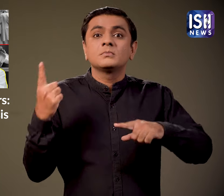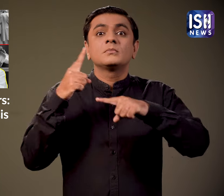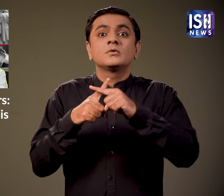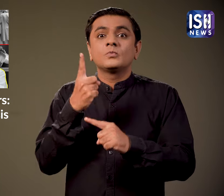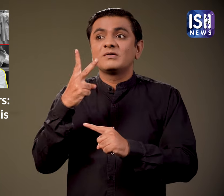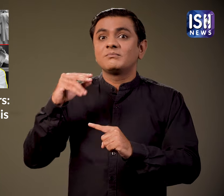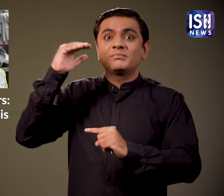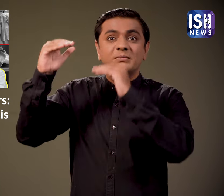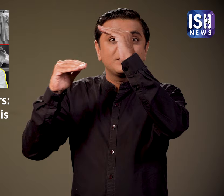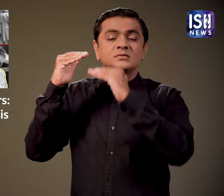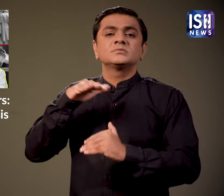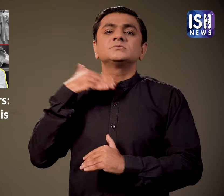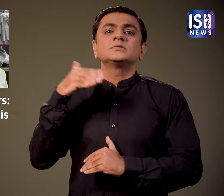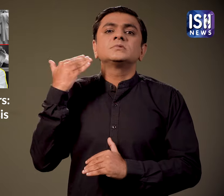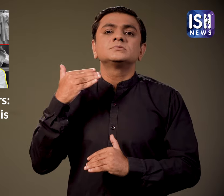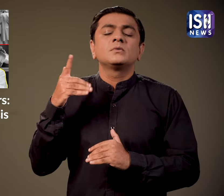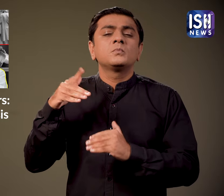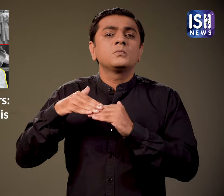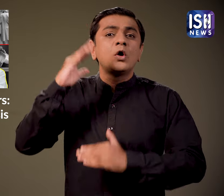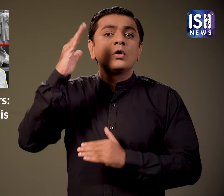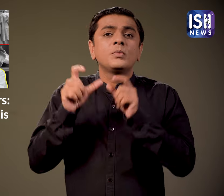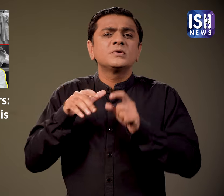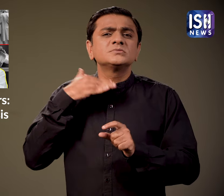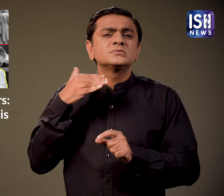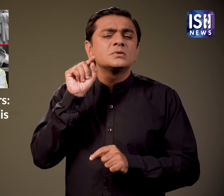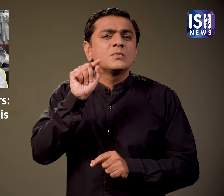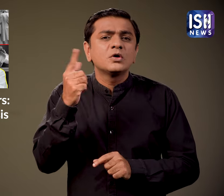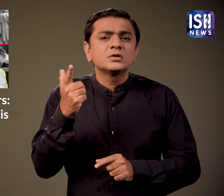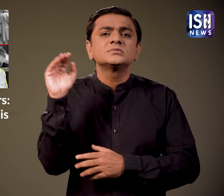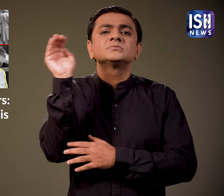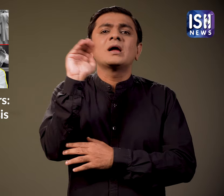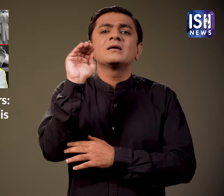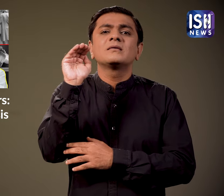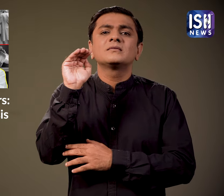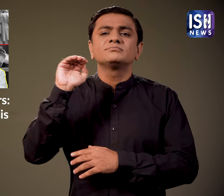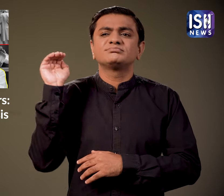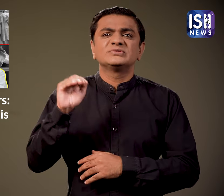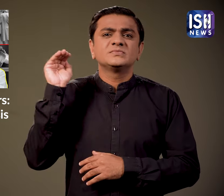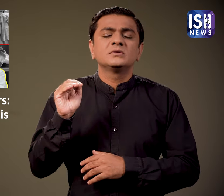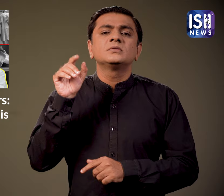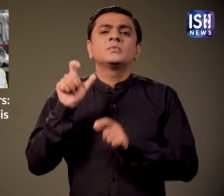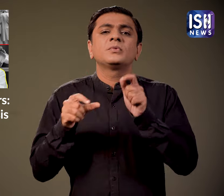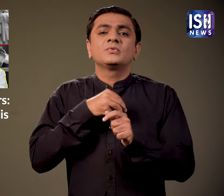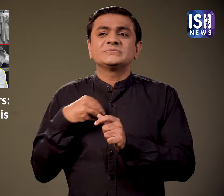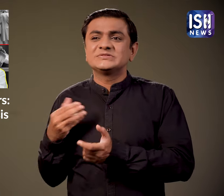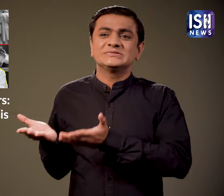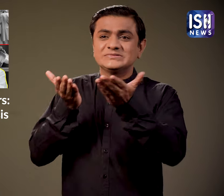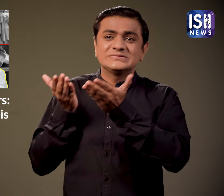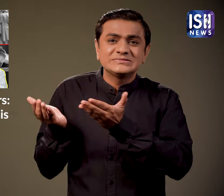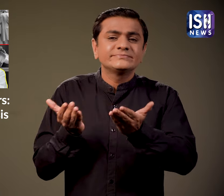And 12 adults died within 24 hours. Many of them passed away due to snake bites and others passed